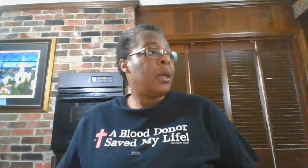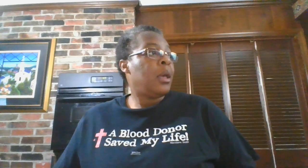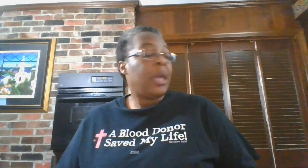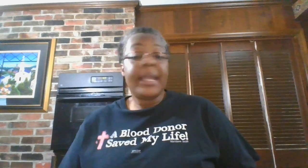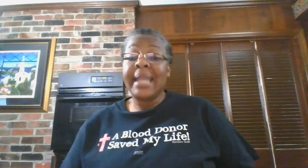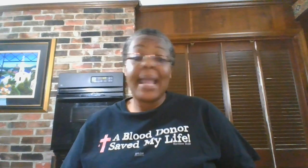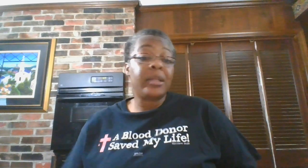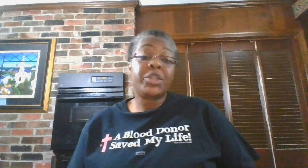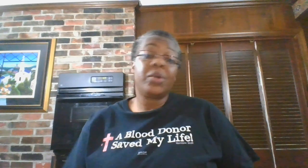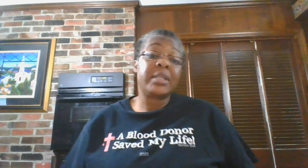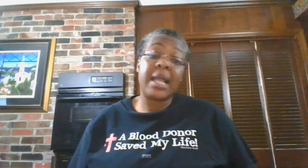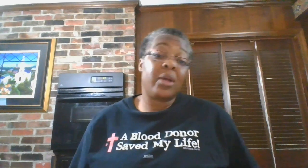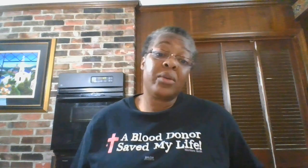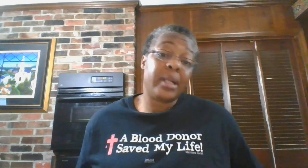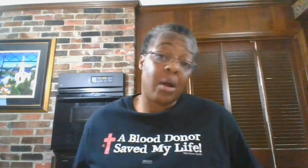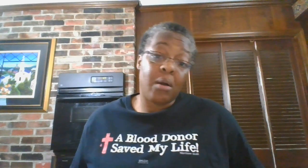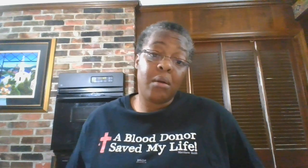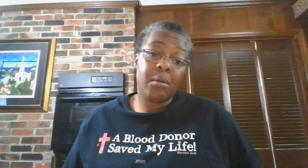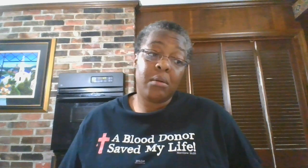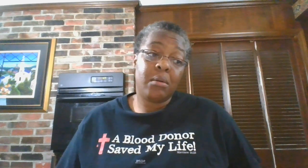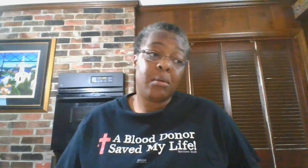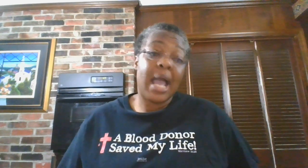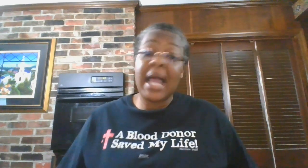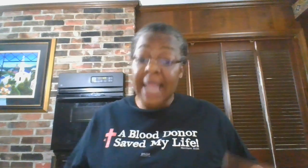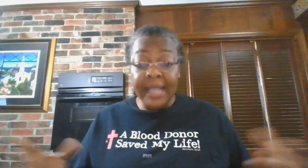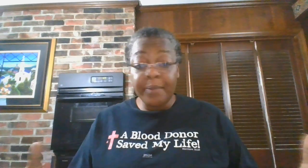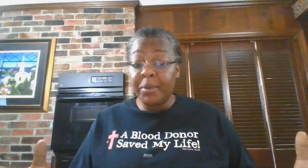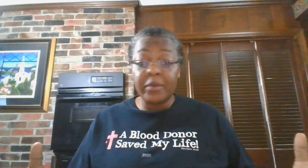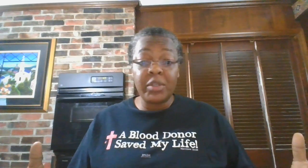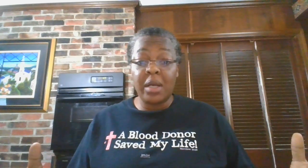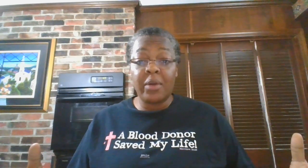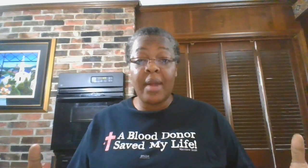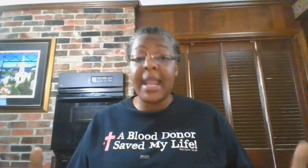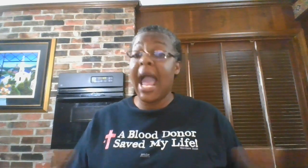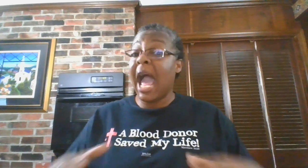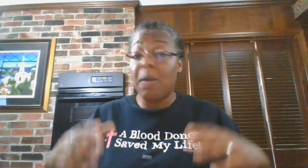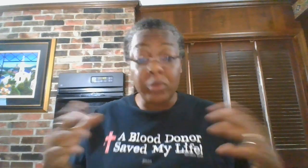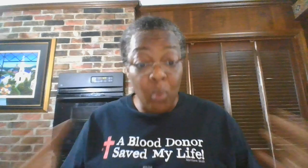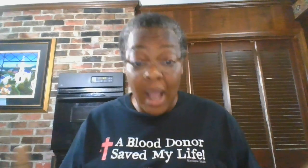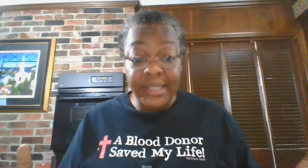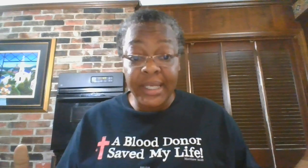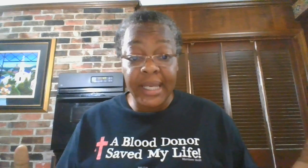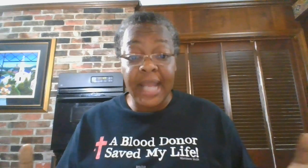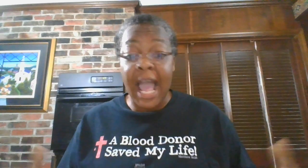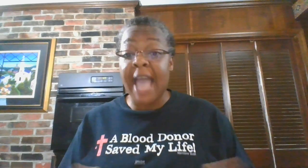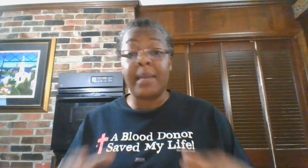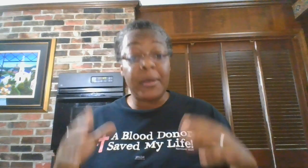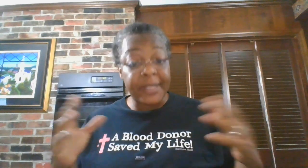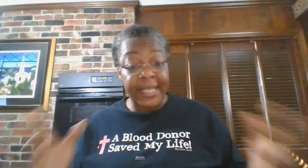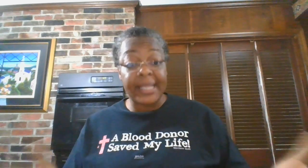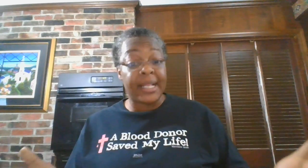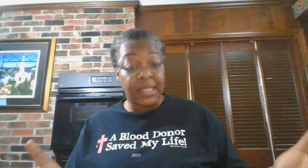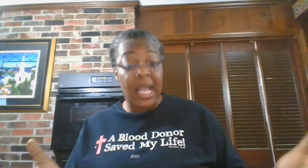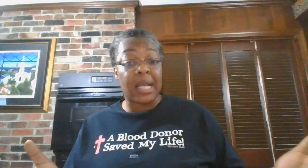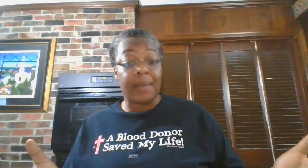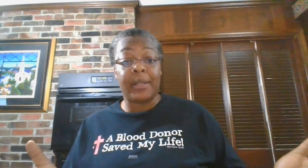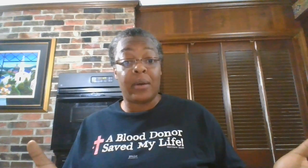And now the show is not on at all. I like The Book of John Gray. I was watching it. I am upset that it's not coming on